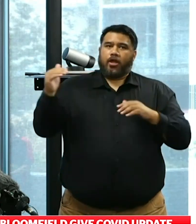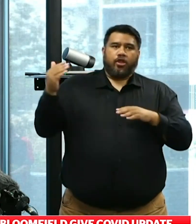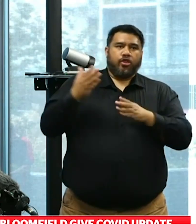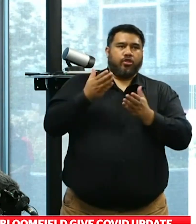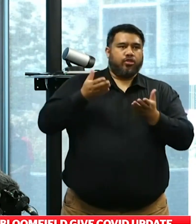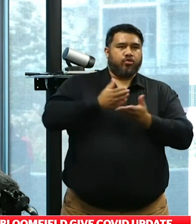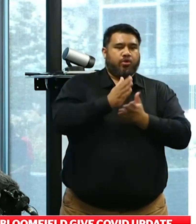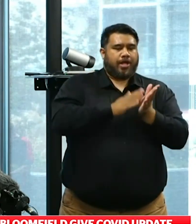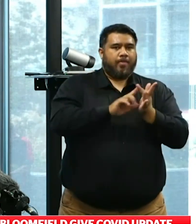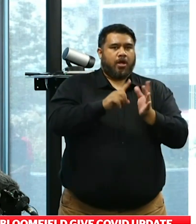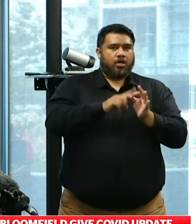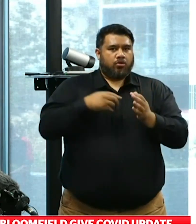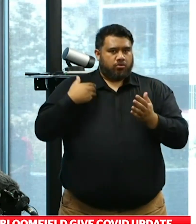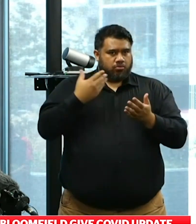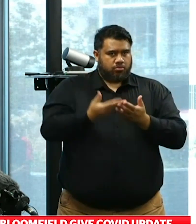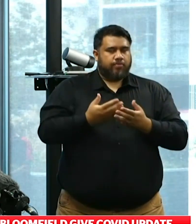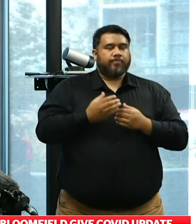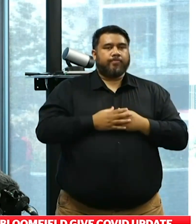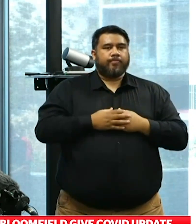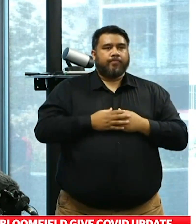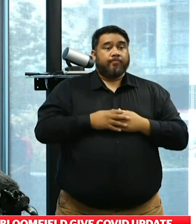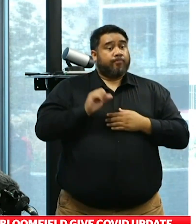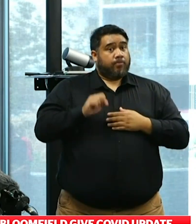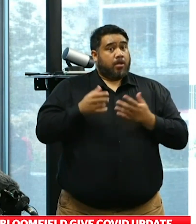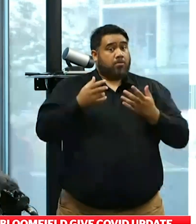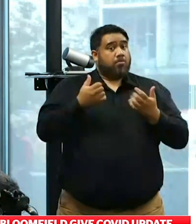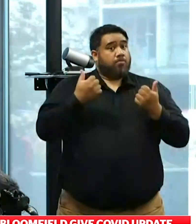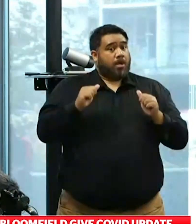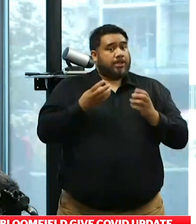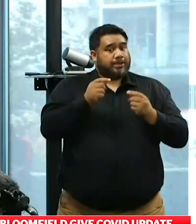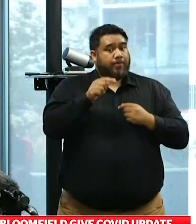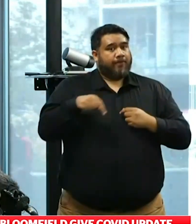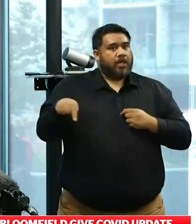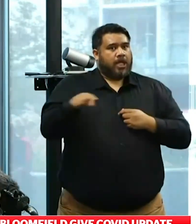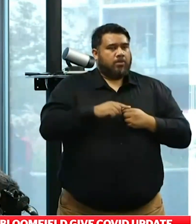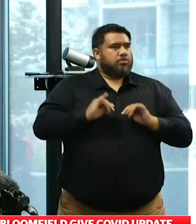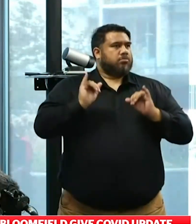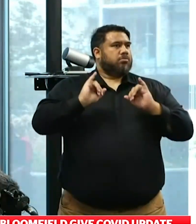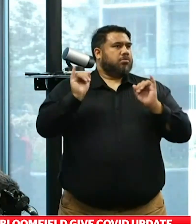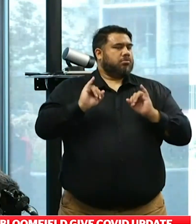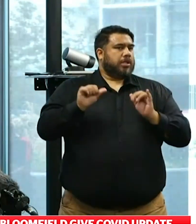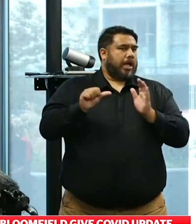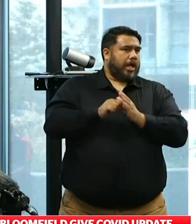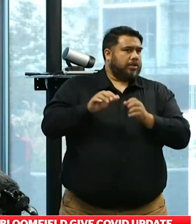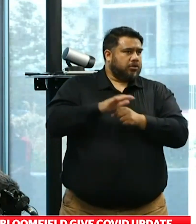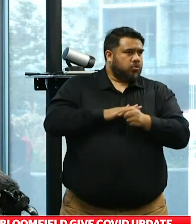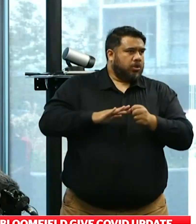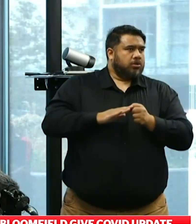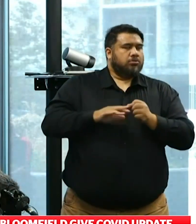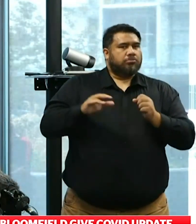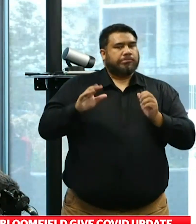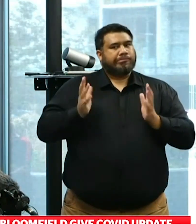isolation system that there have been within that people with some really, really terrible and difficult stories and situations.